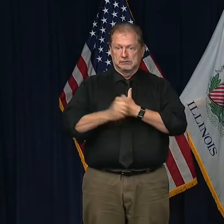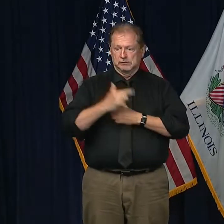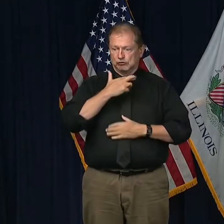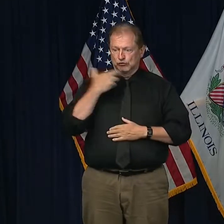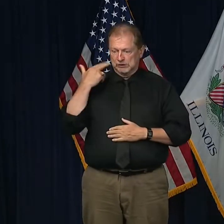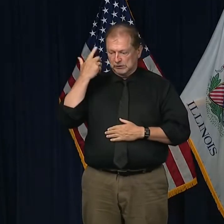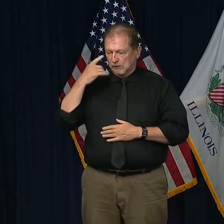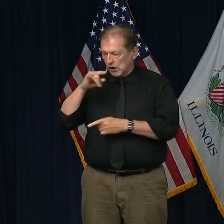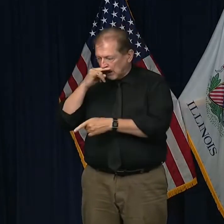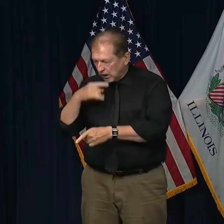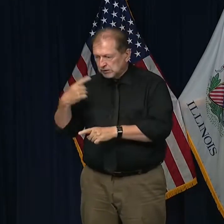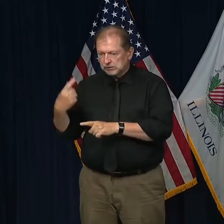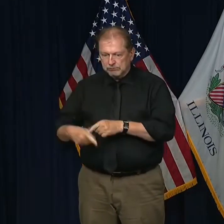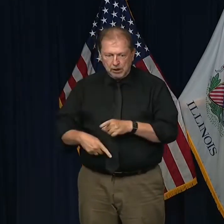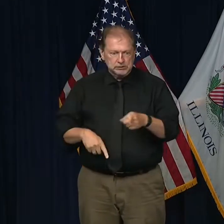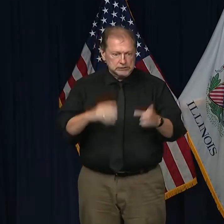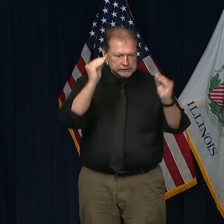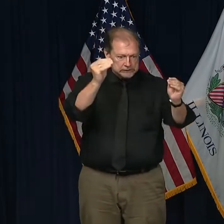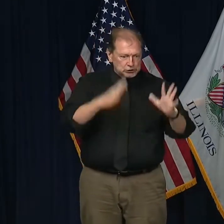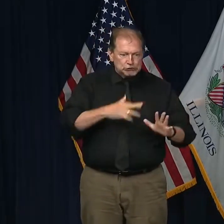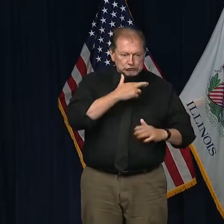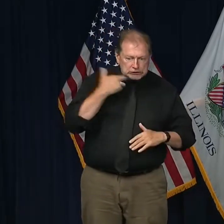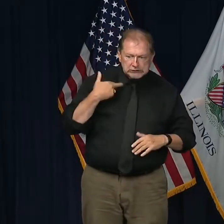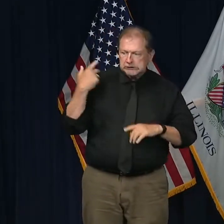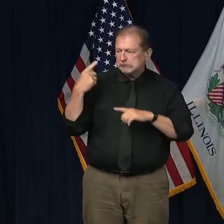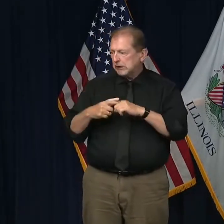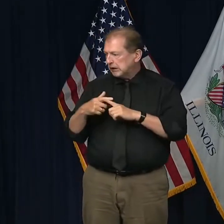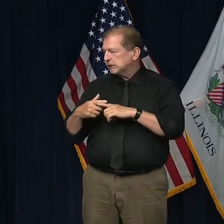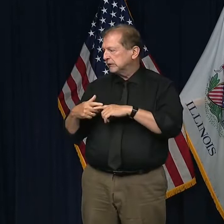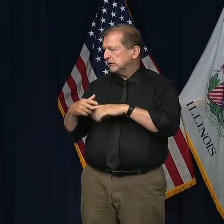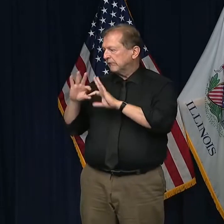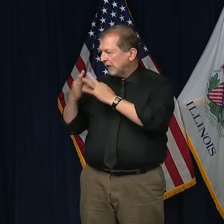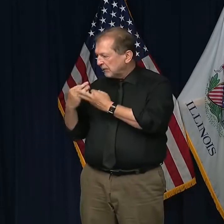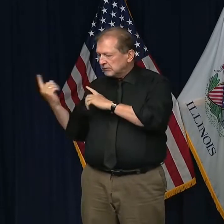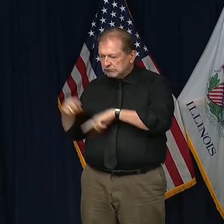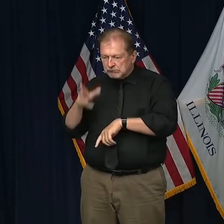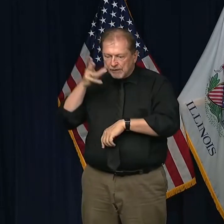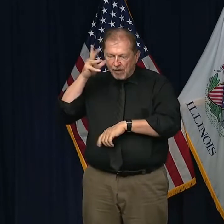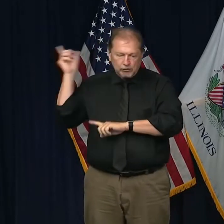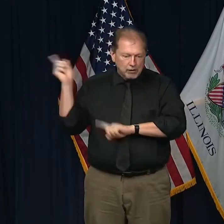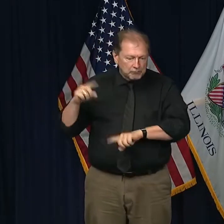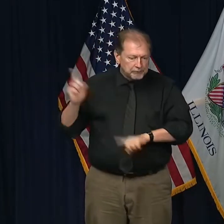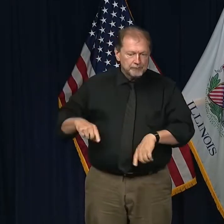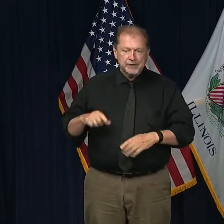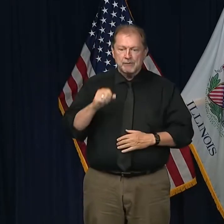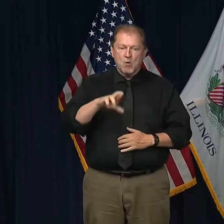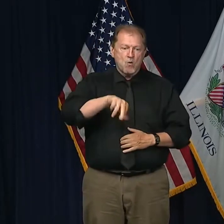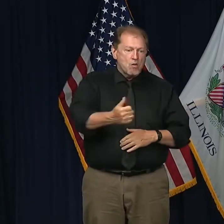paraprofessionals, and the families who come to school often several times a week.